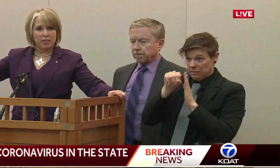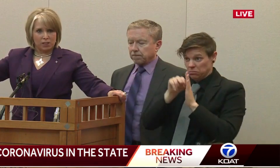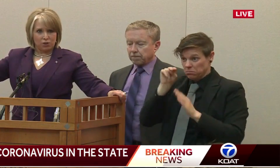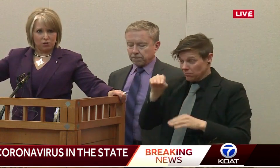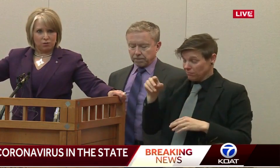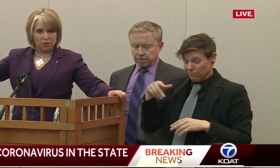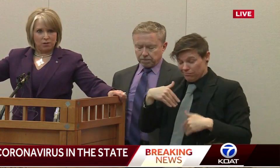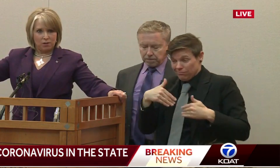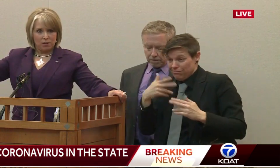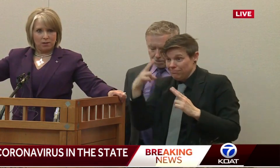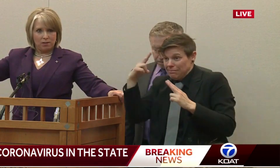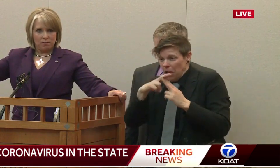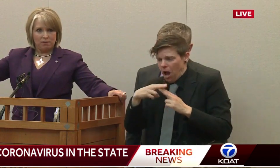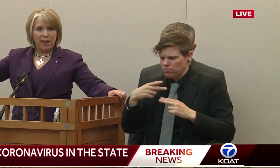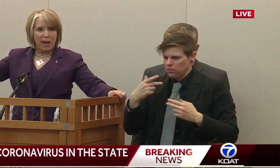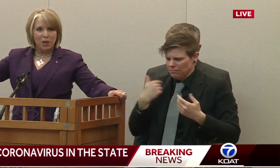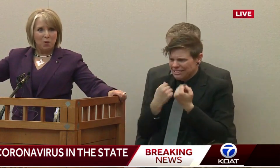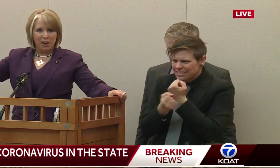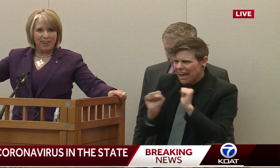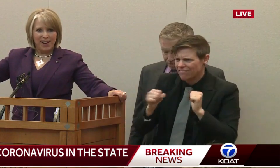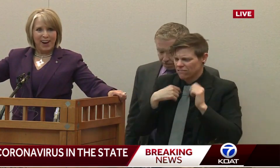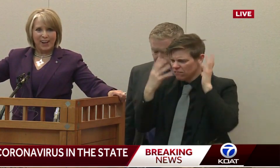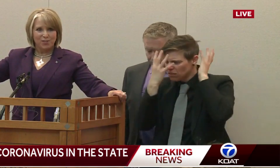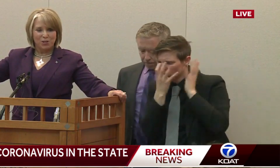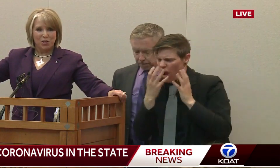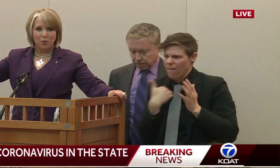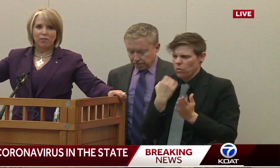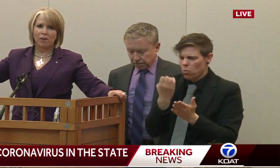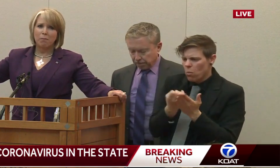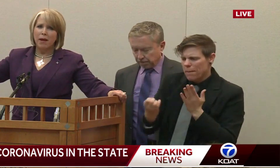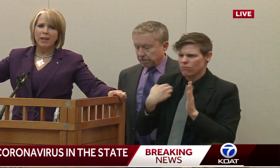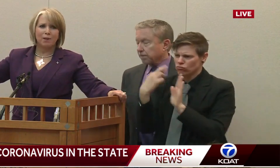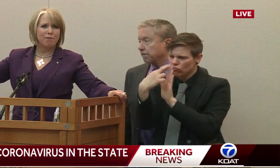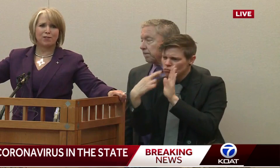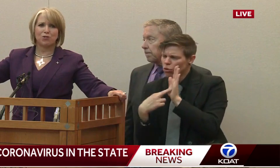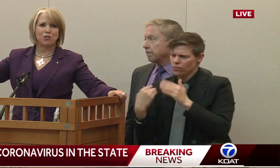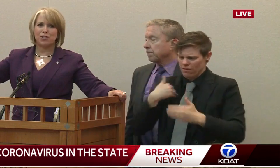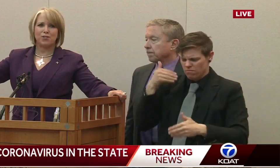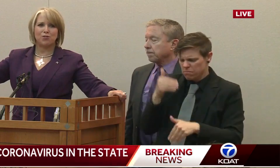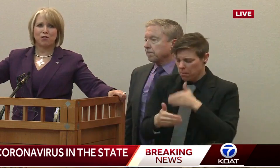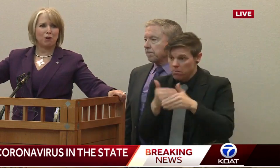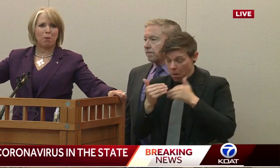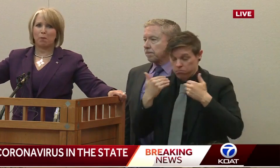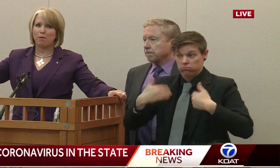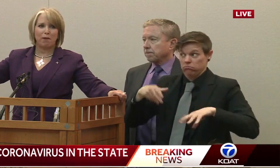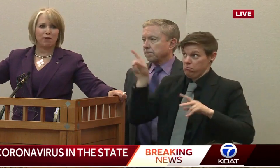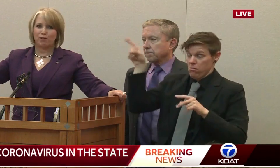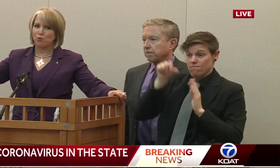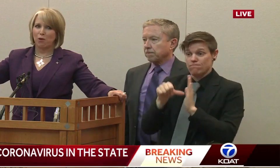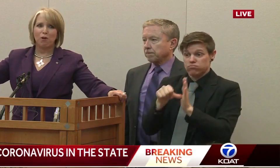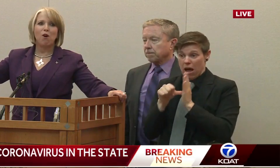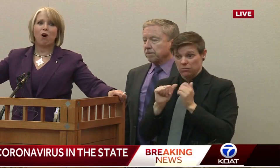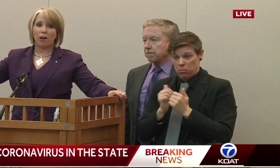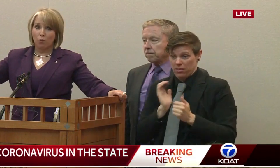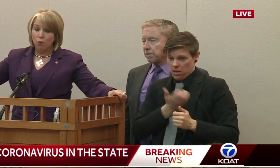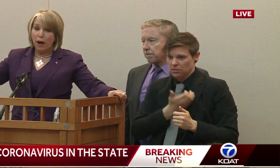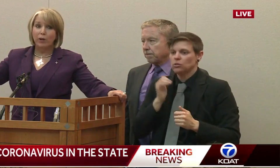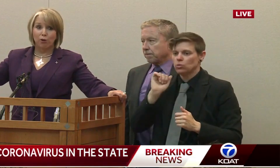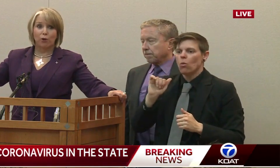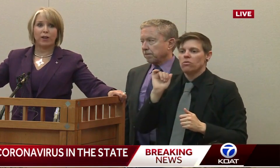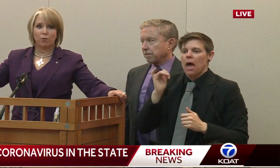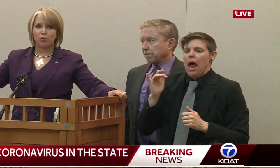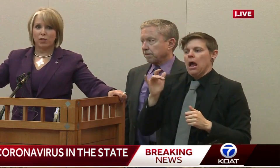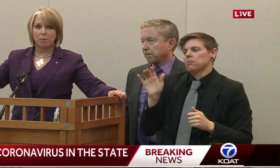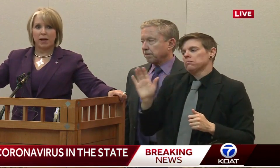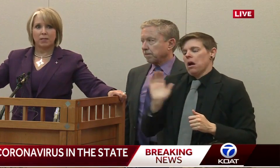any of these issues that anyone has to deal with. There are many infectious diseases that the Department of Health deals with on a